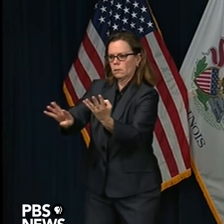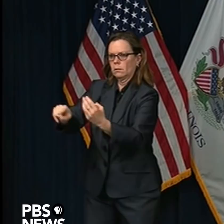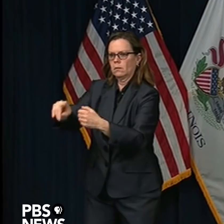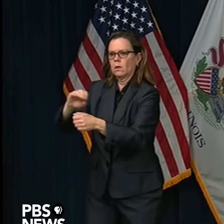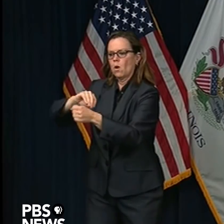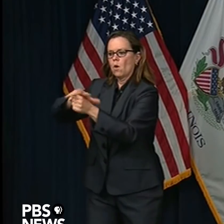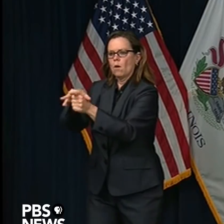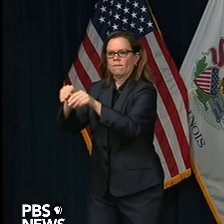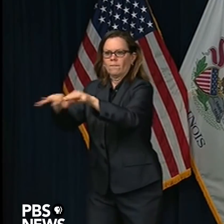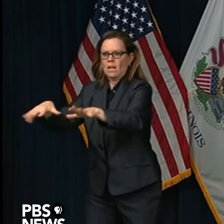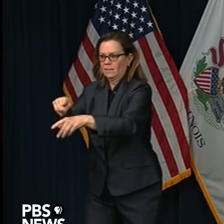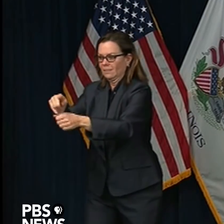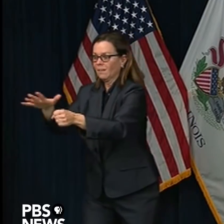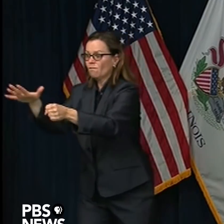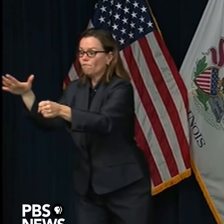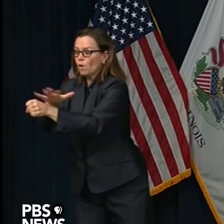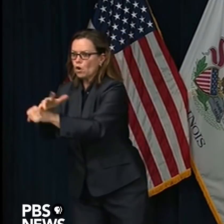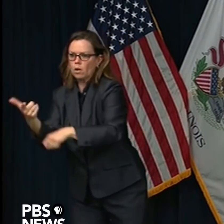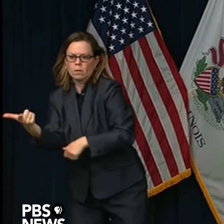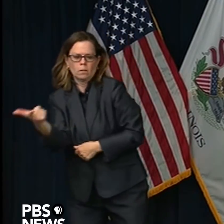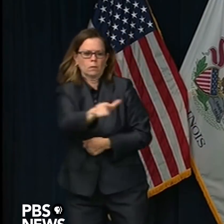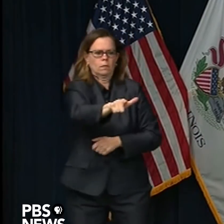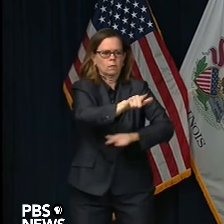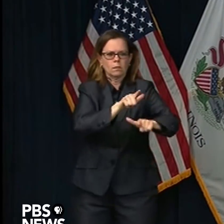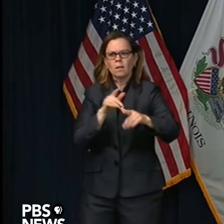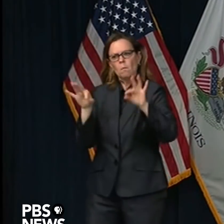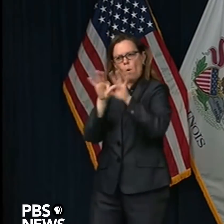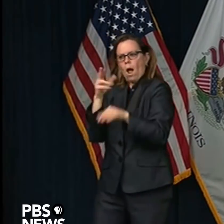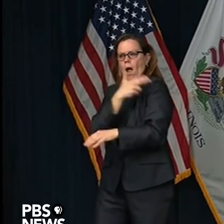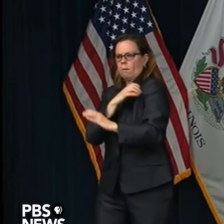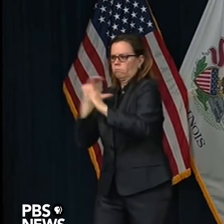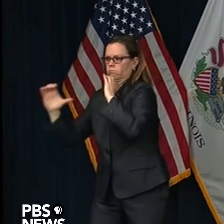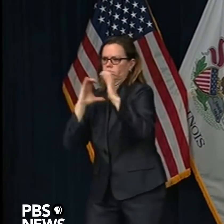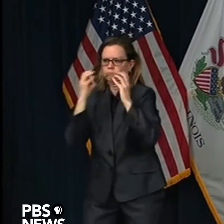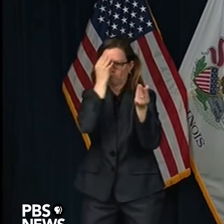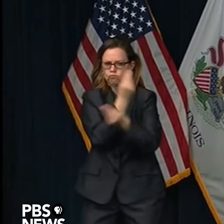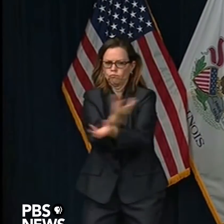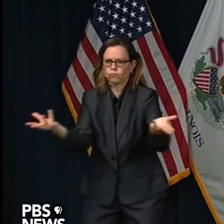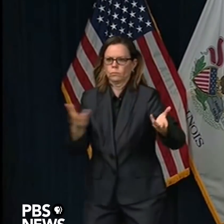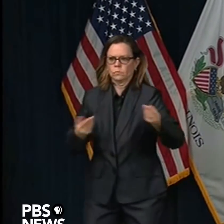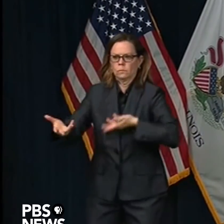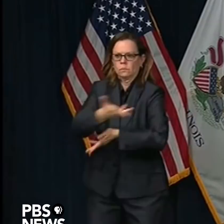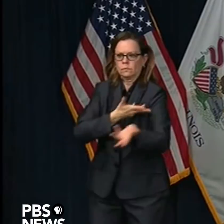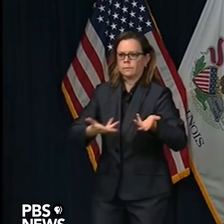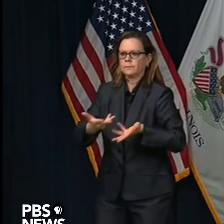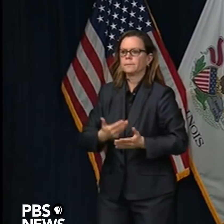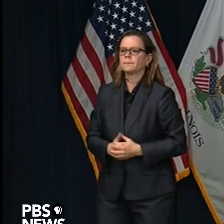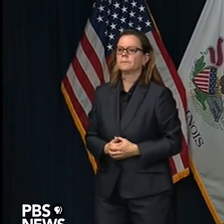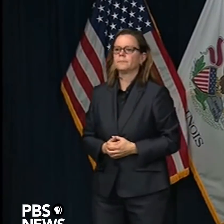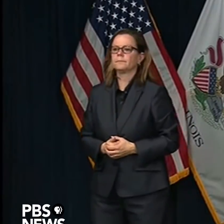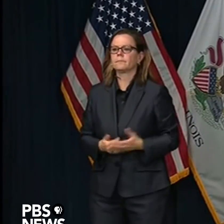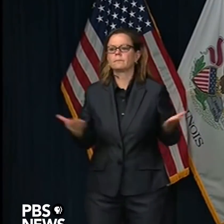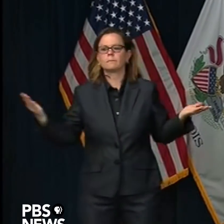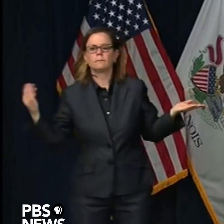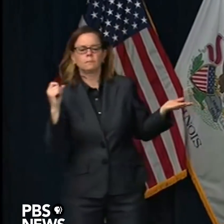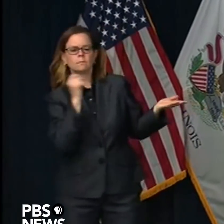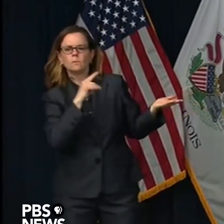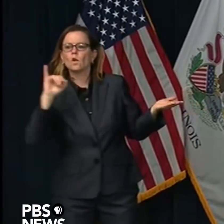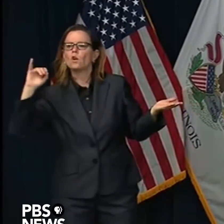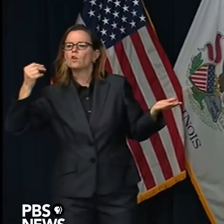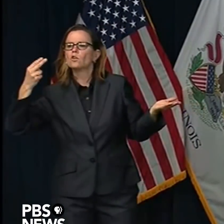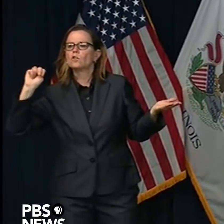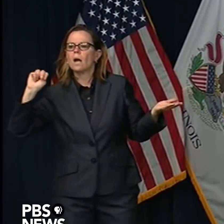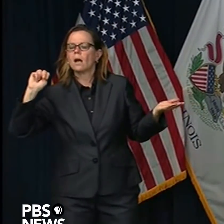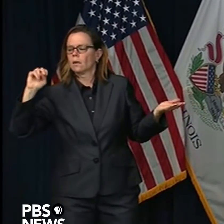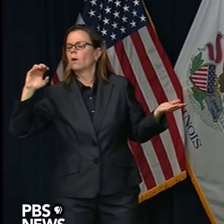around still have some capacity. This question is from John O'Connor at the AP. Did anyone at the federal level alert you to stockpile